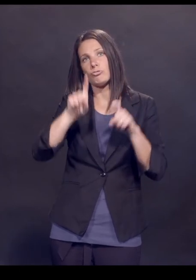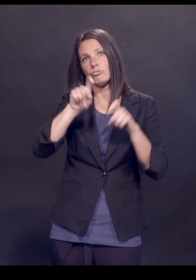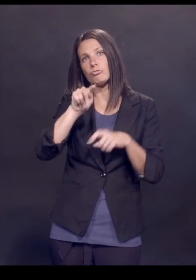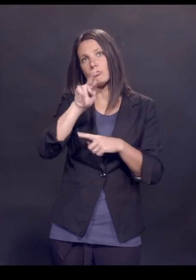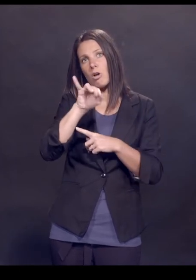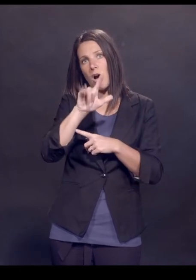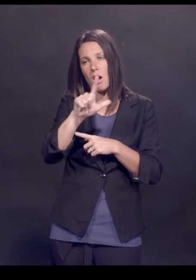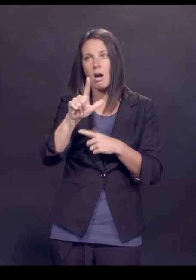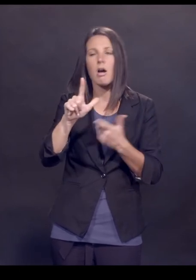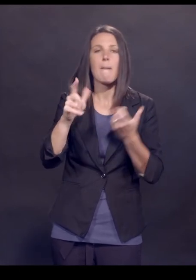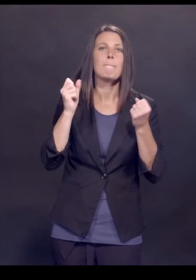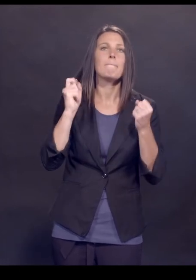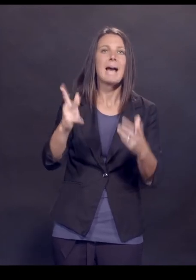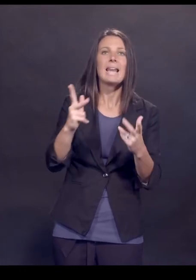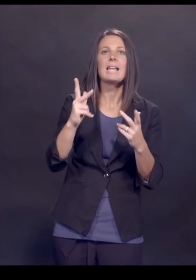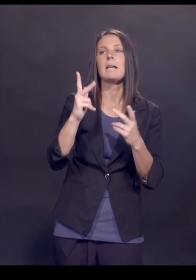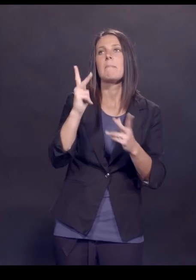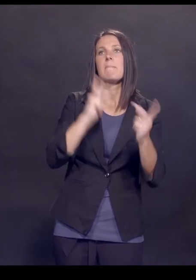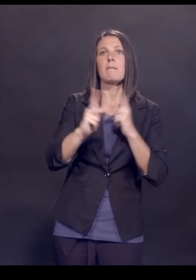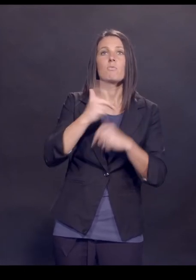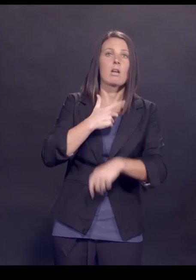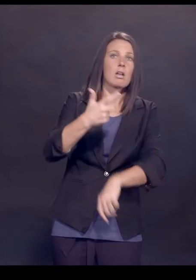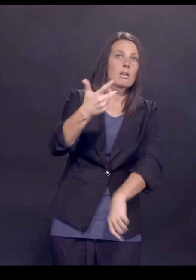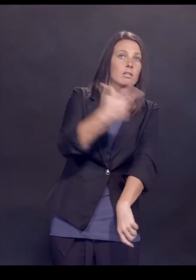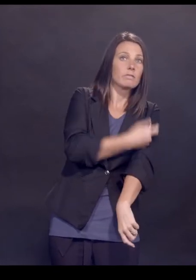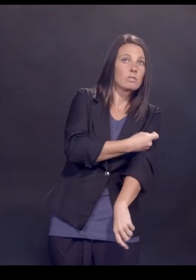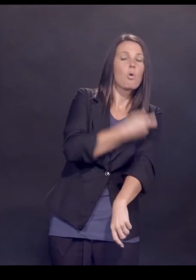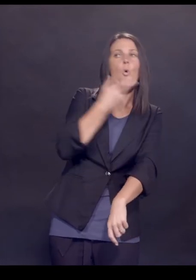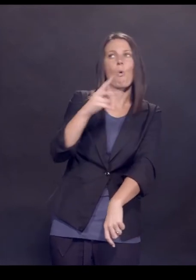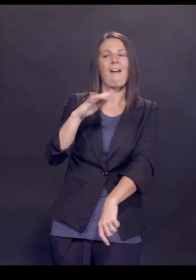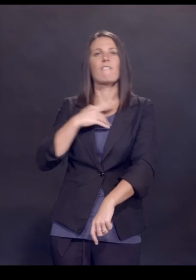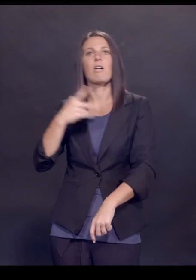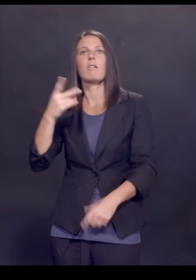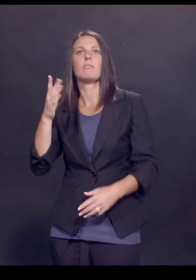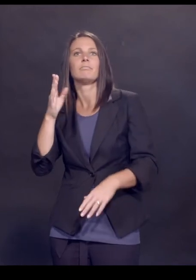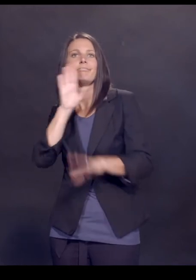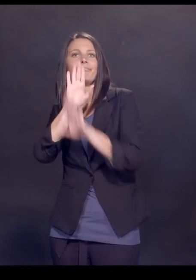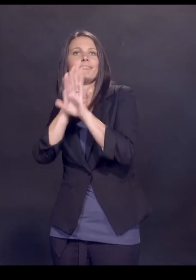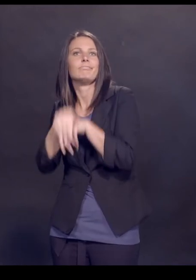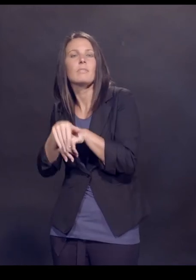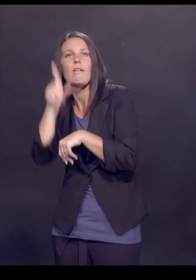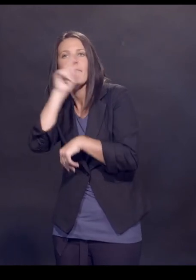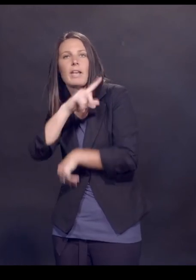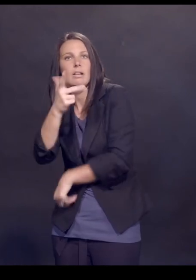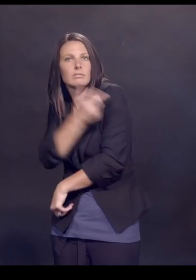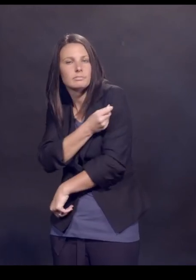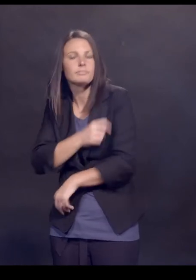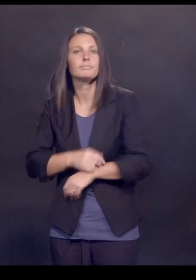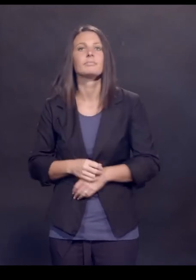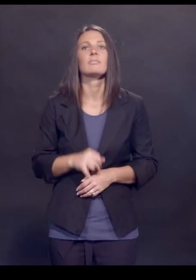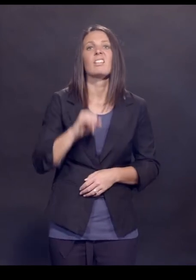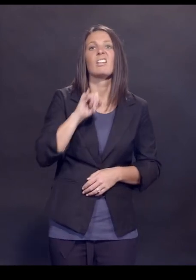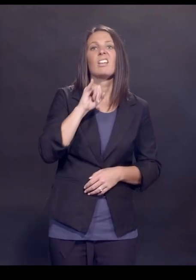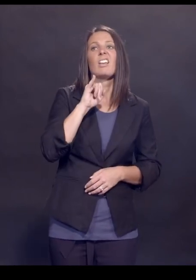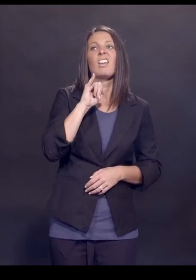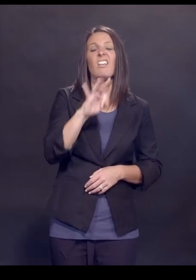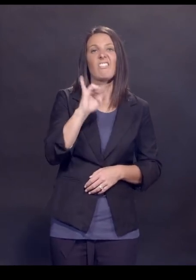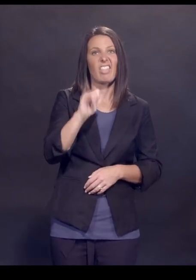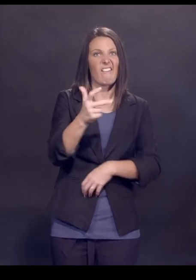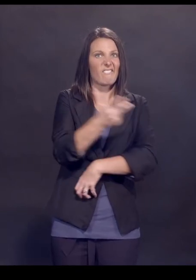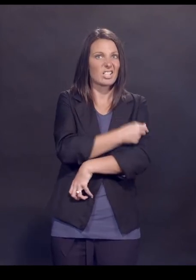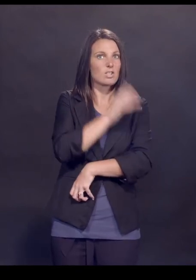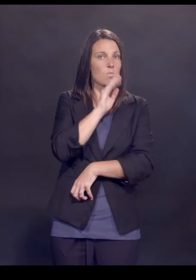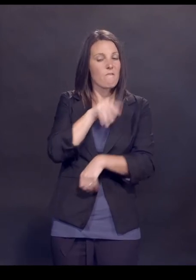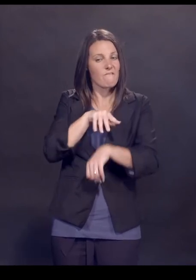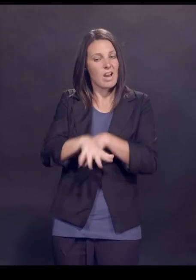of thousands of people get a vaccine or tens of thousands of people get a placebo. So if there were three dozen pregnancies and this vaccine affects fertility, then you